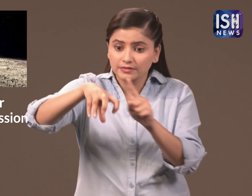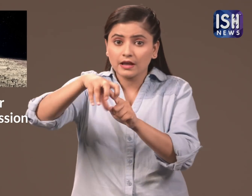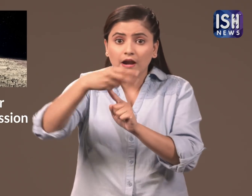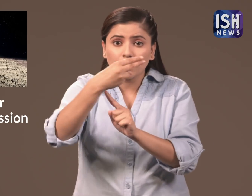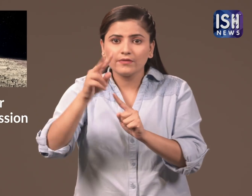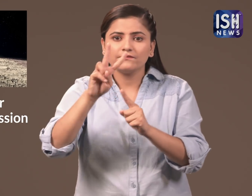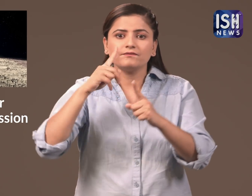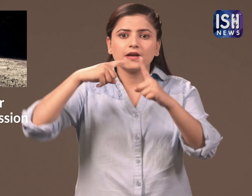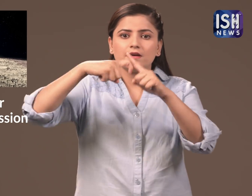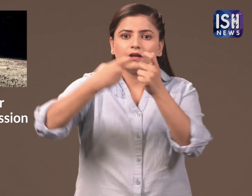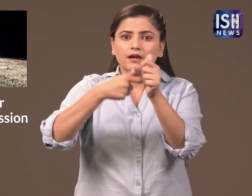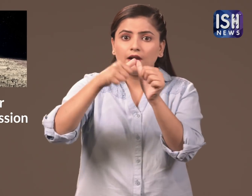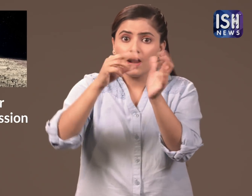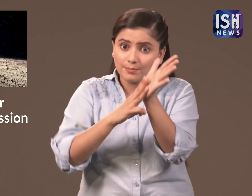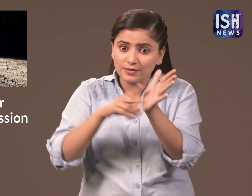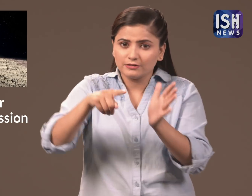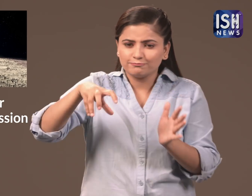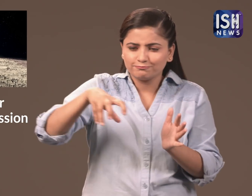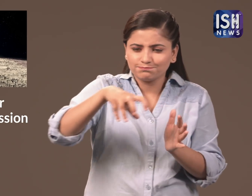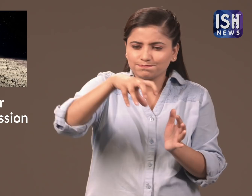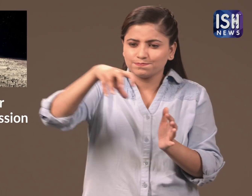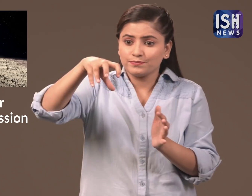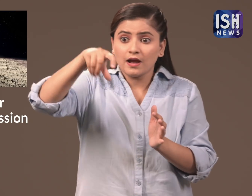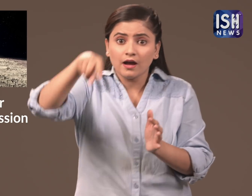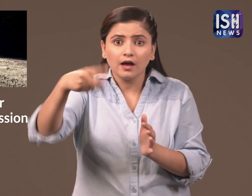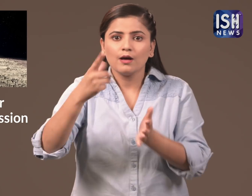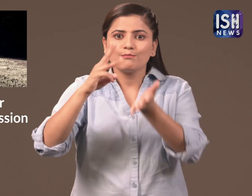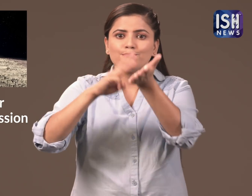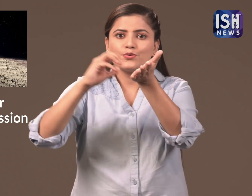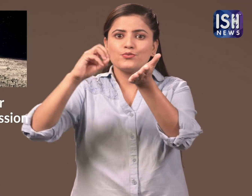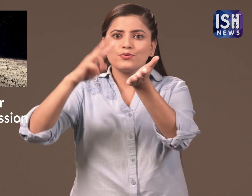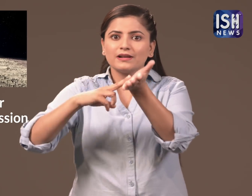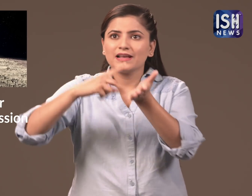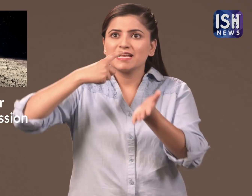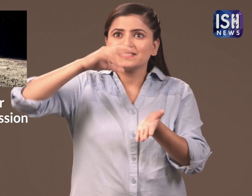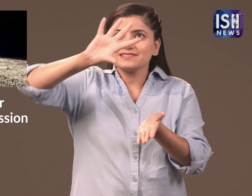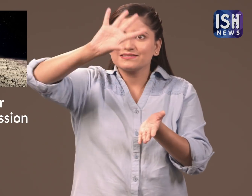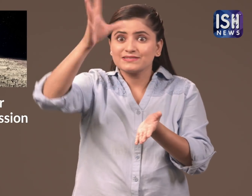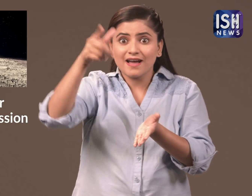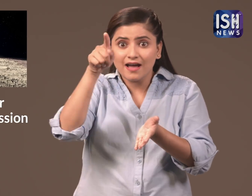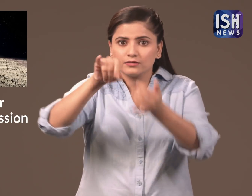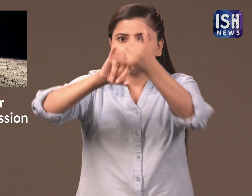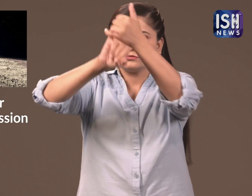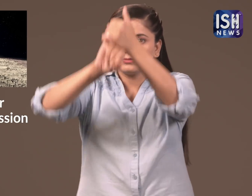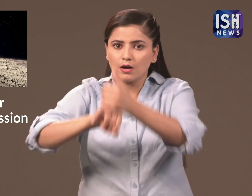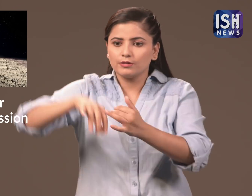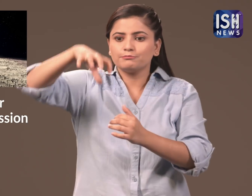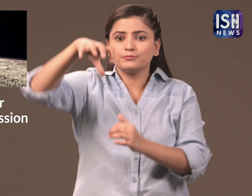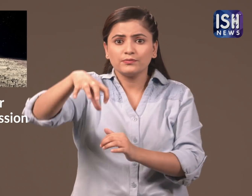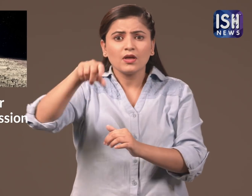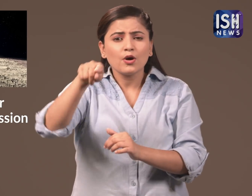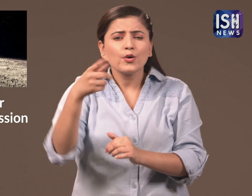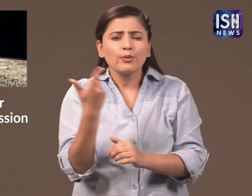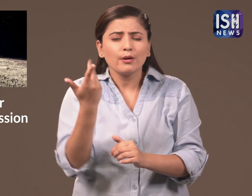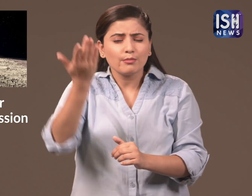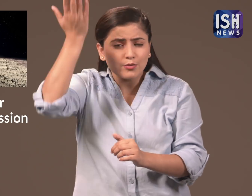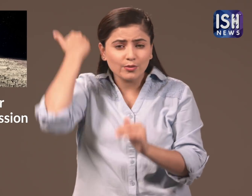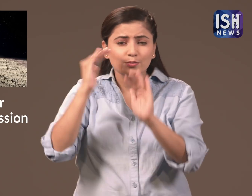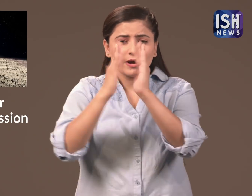orbiter and land at a site which is already decided close to the south pole of the Moon. This